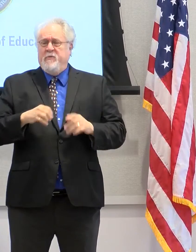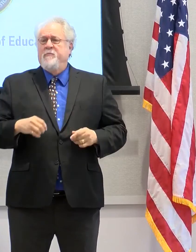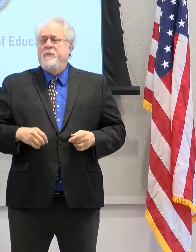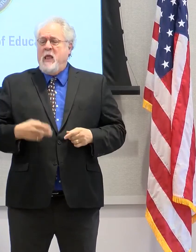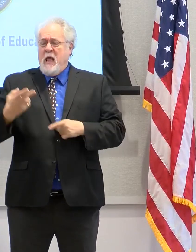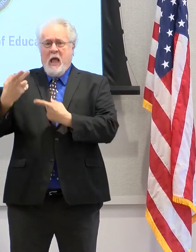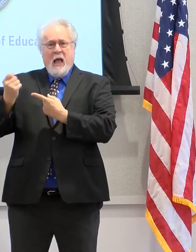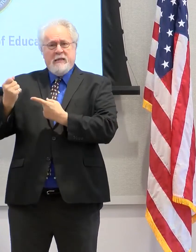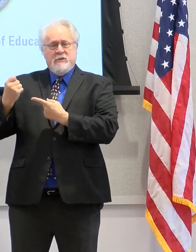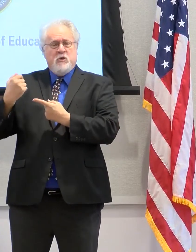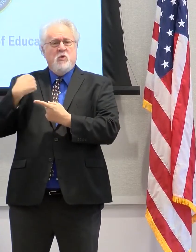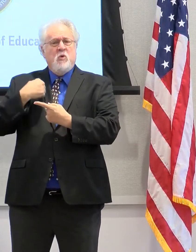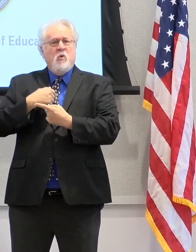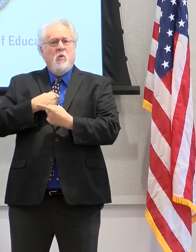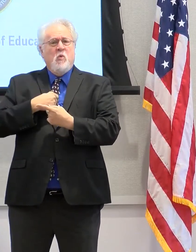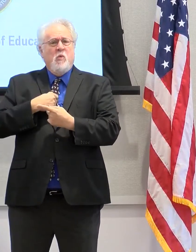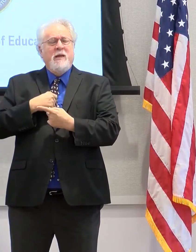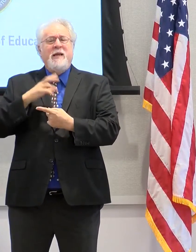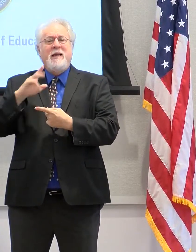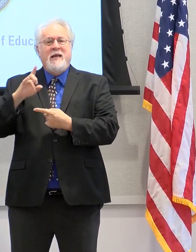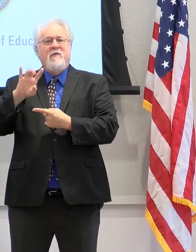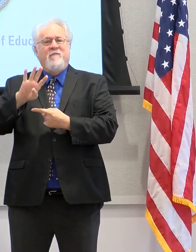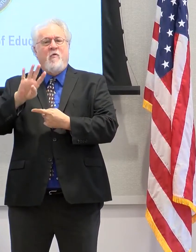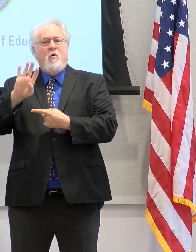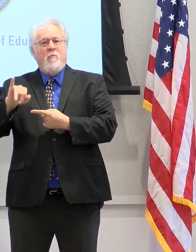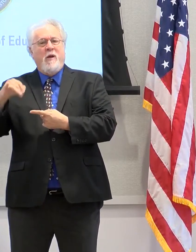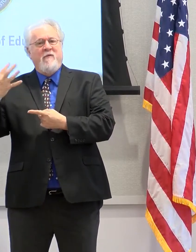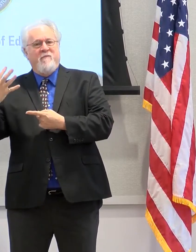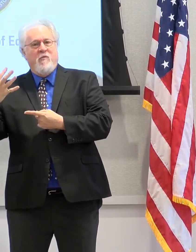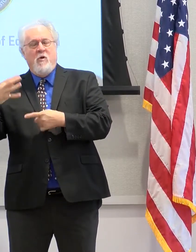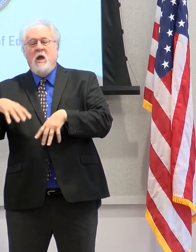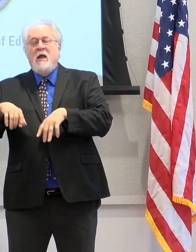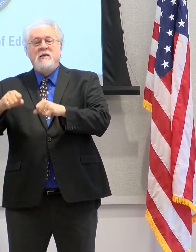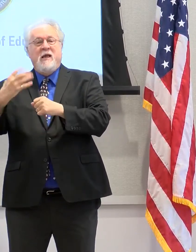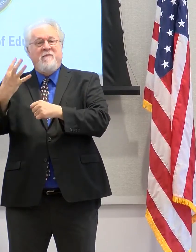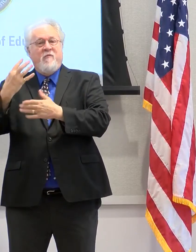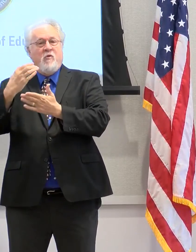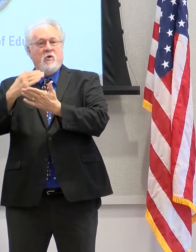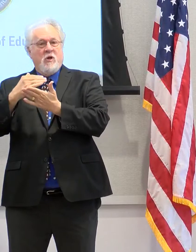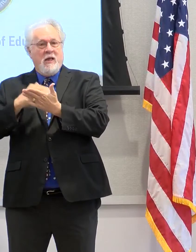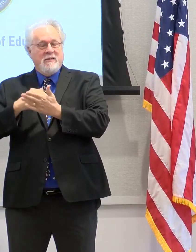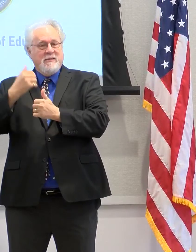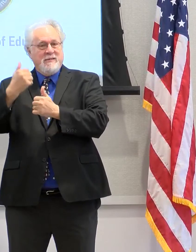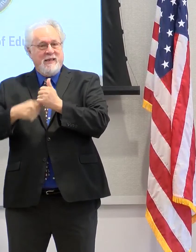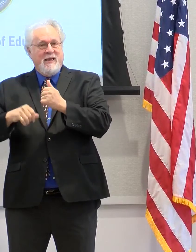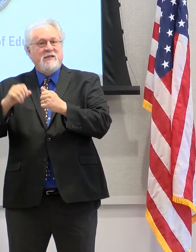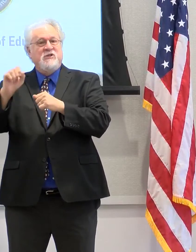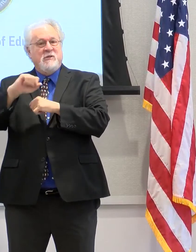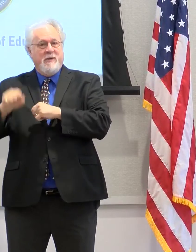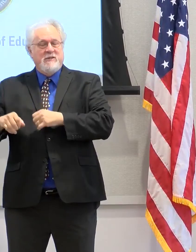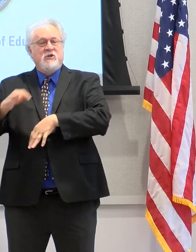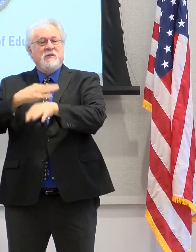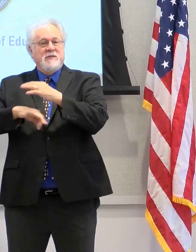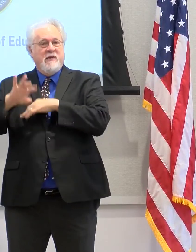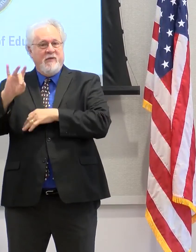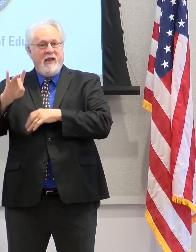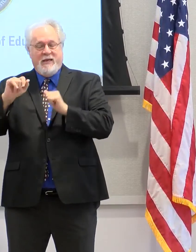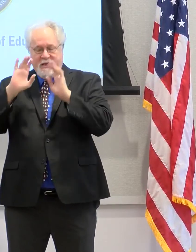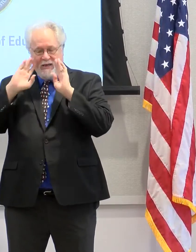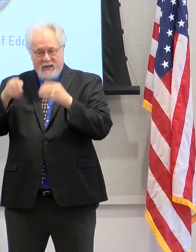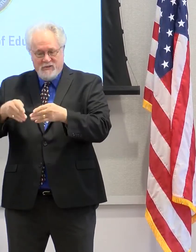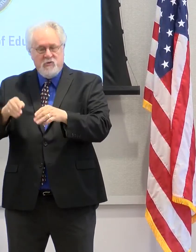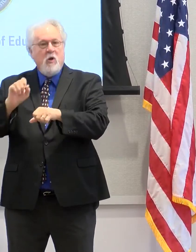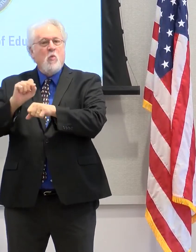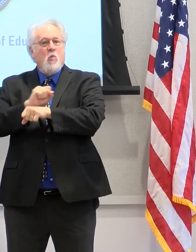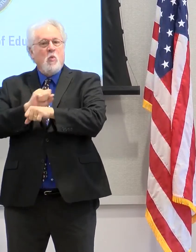levels, we moved to what's called a four-by-four block, where students only take four classes per semester instead of eight, so that they could concentrate